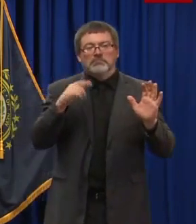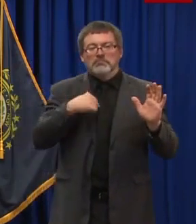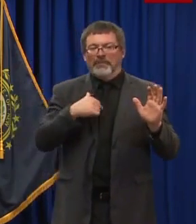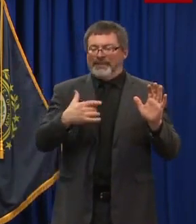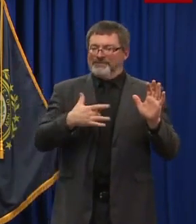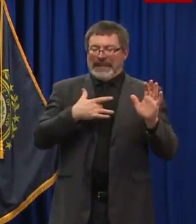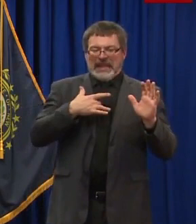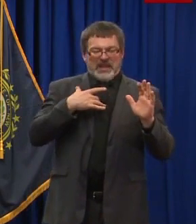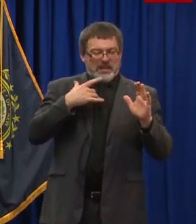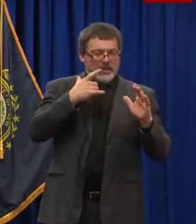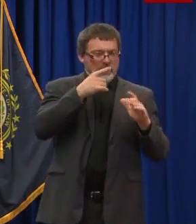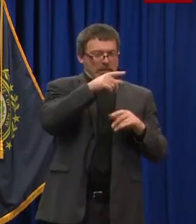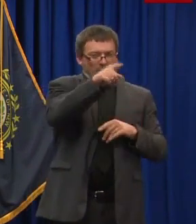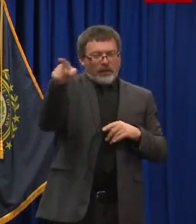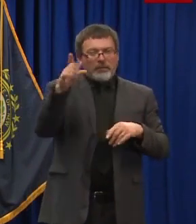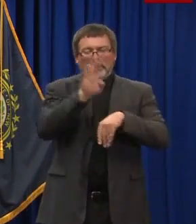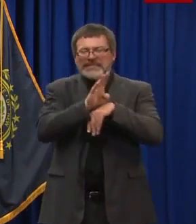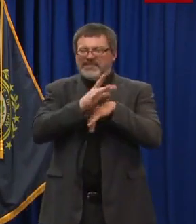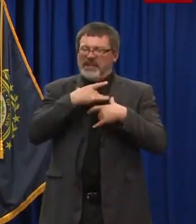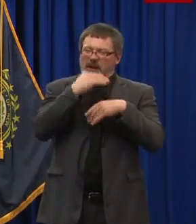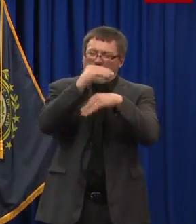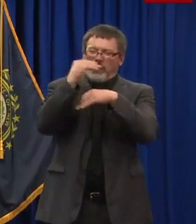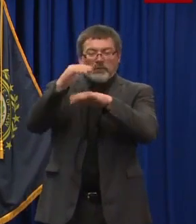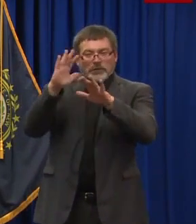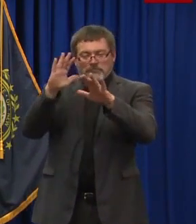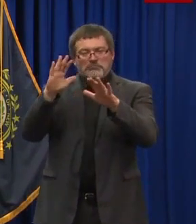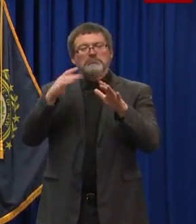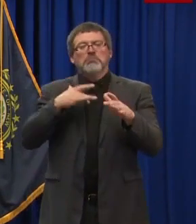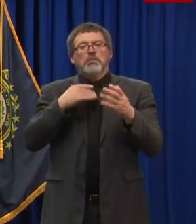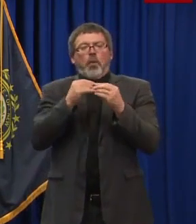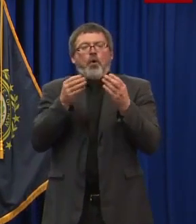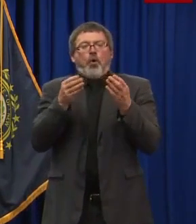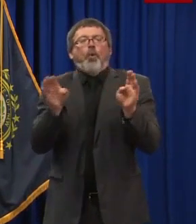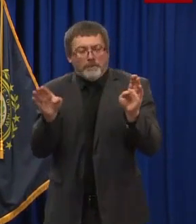that are so vital to the state of New Hampshire to really commence in a positive way and in a safe, very safe way.